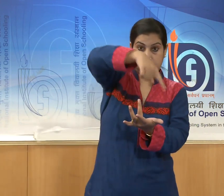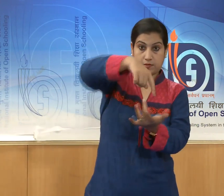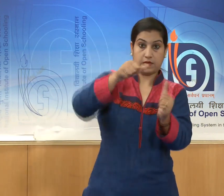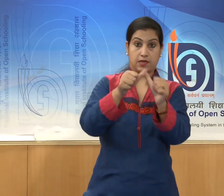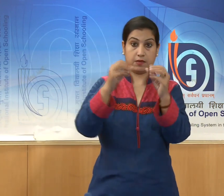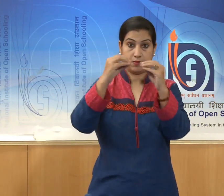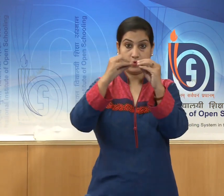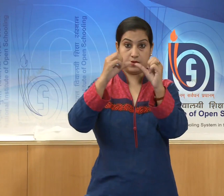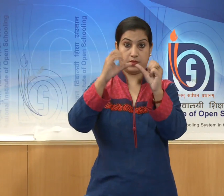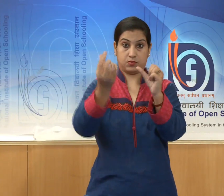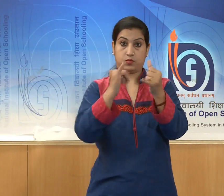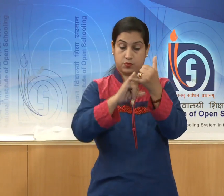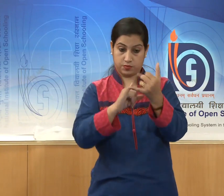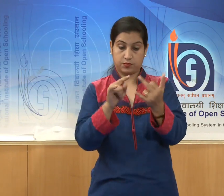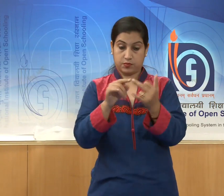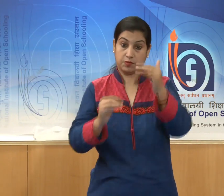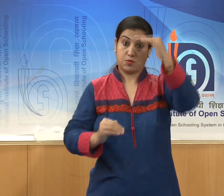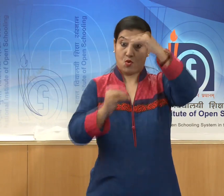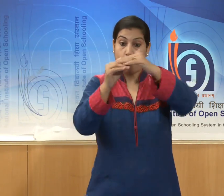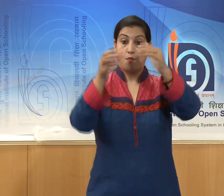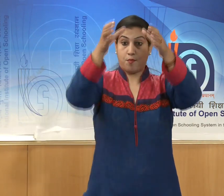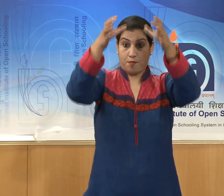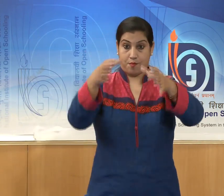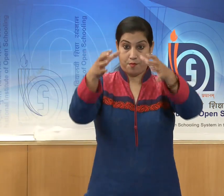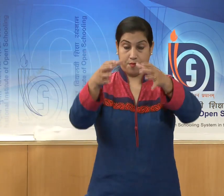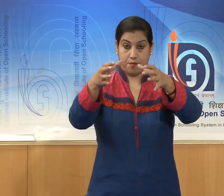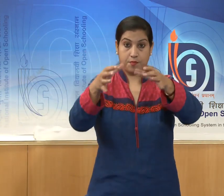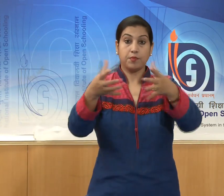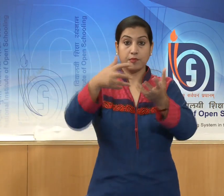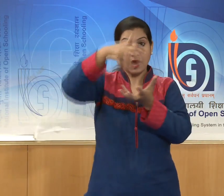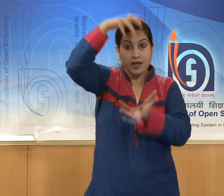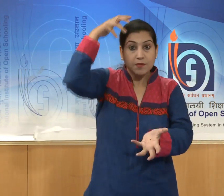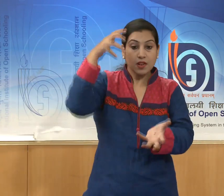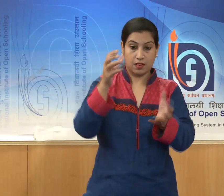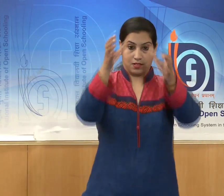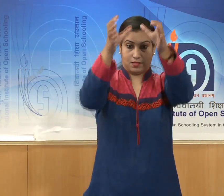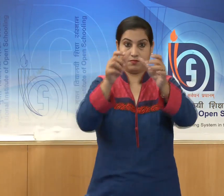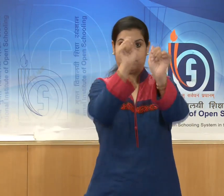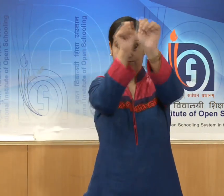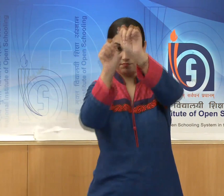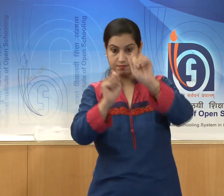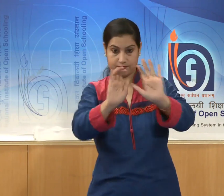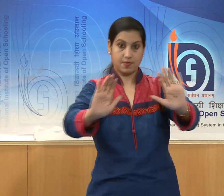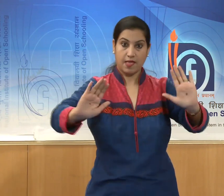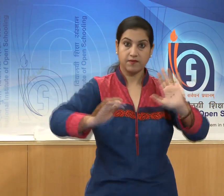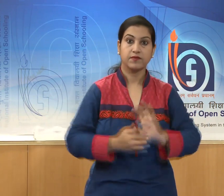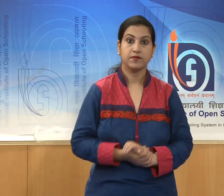on the top, the animal part, a majestic